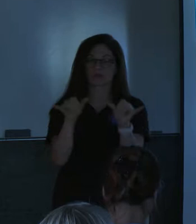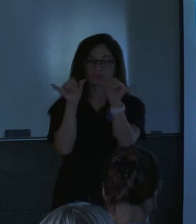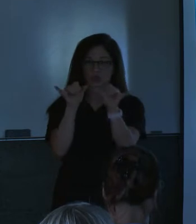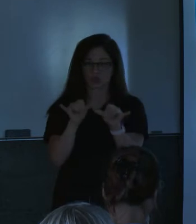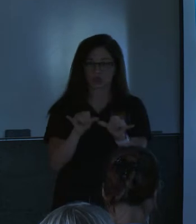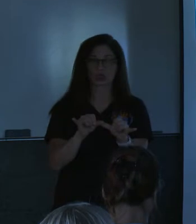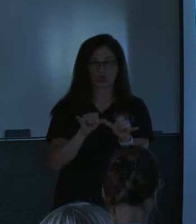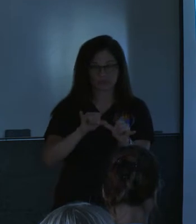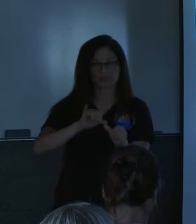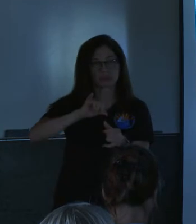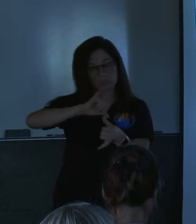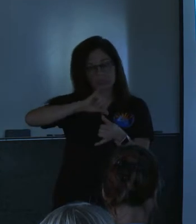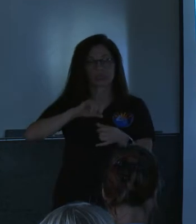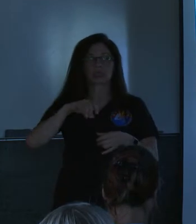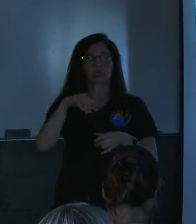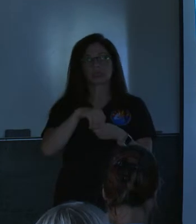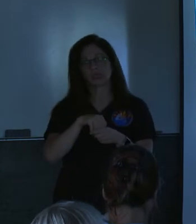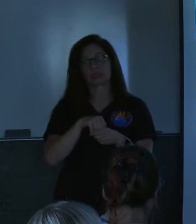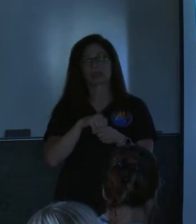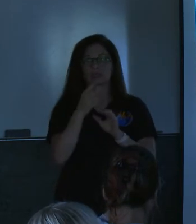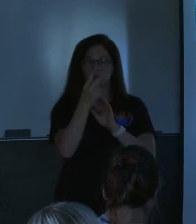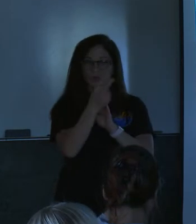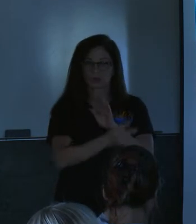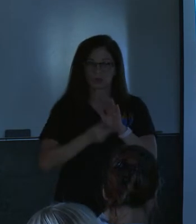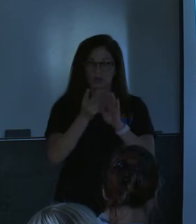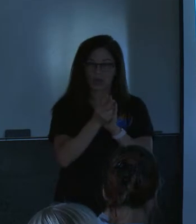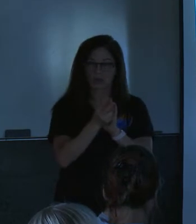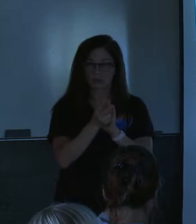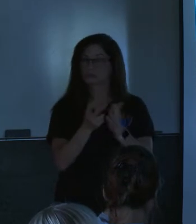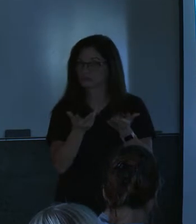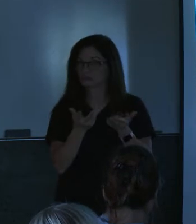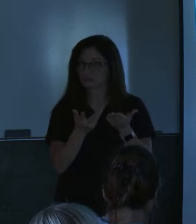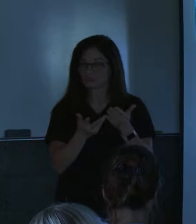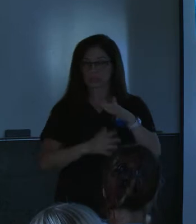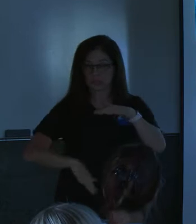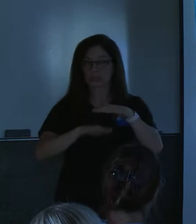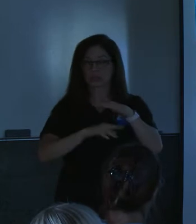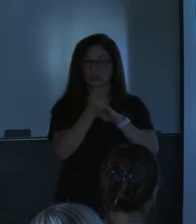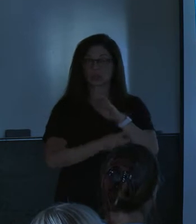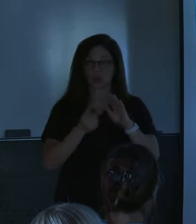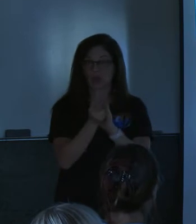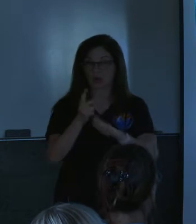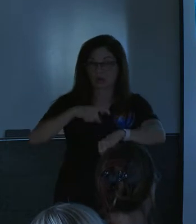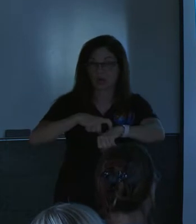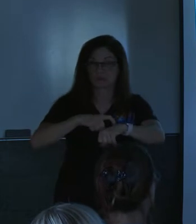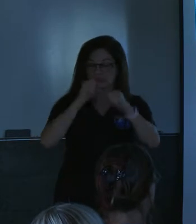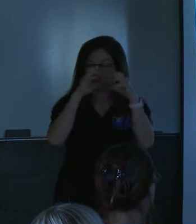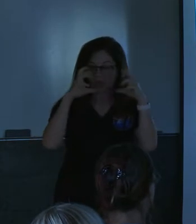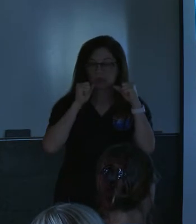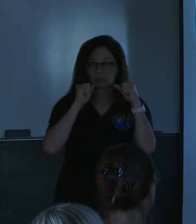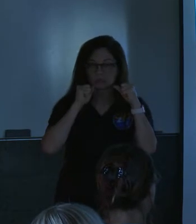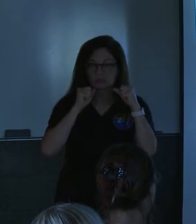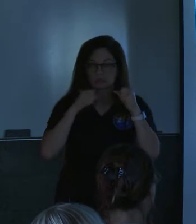amounts within in two hours virtually two hours um incredible amounts